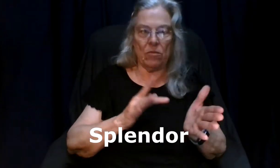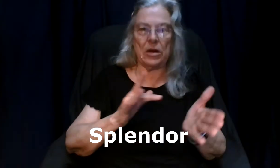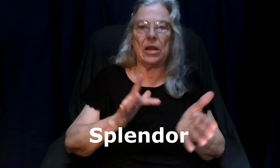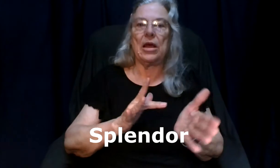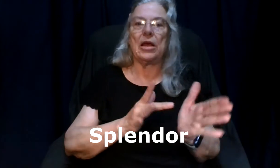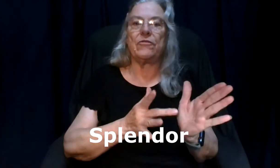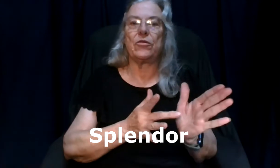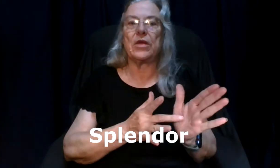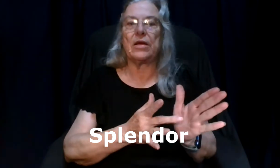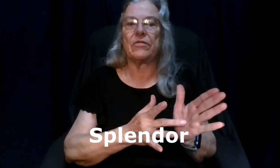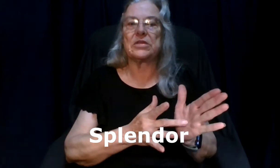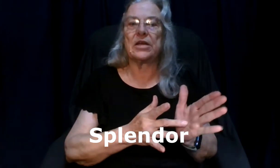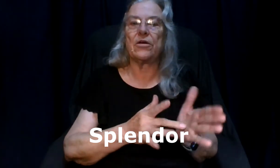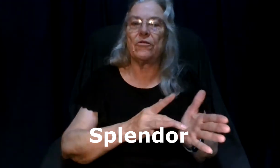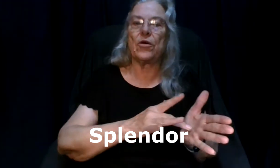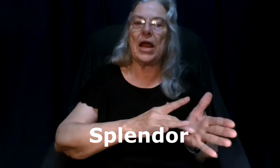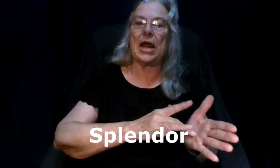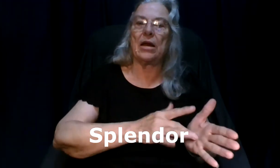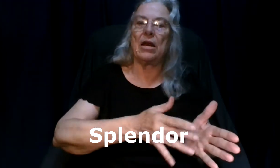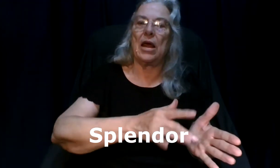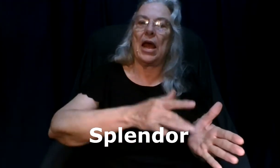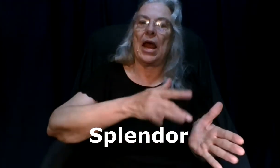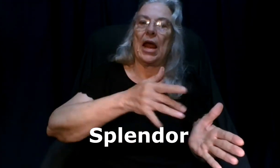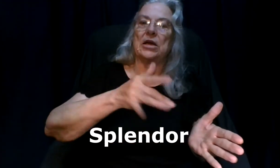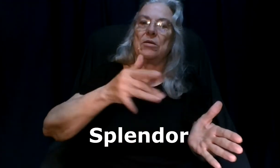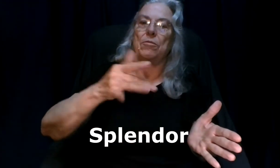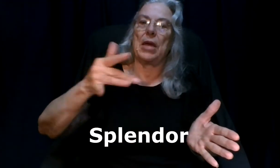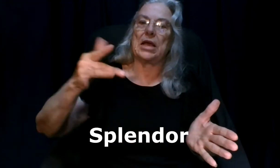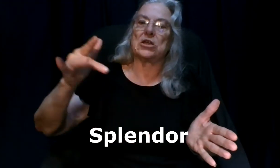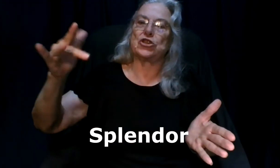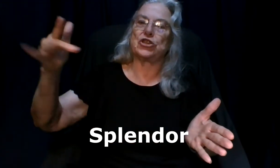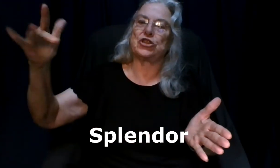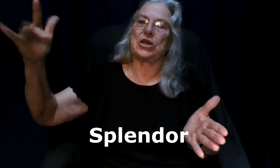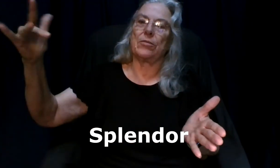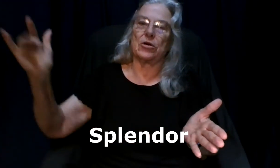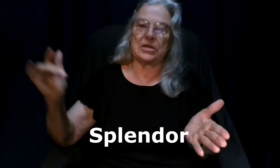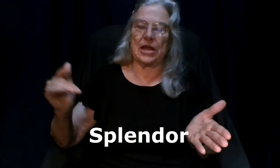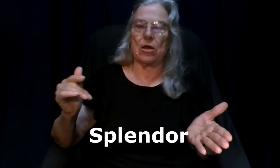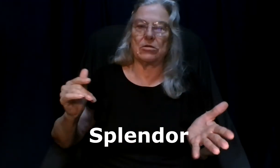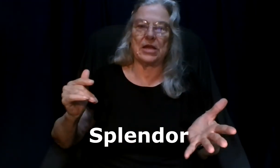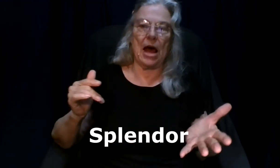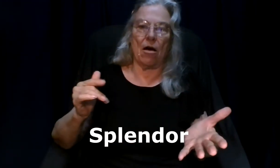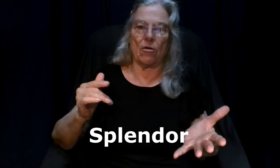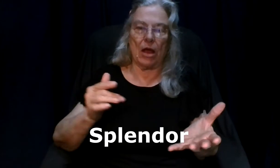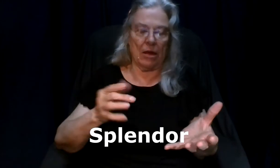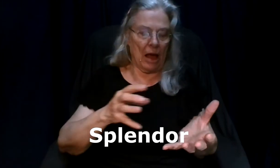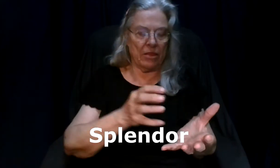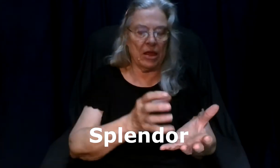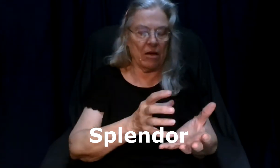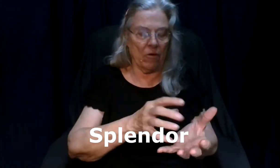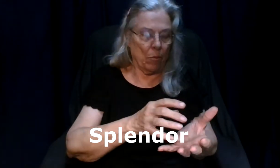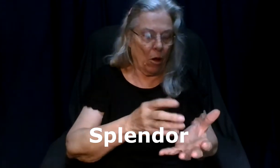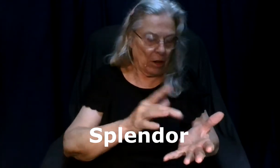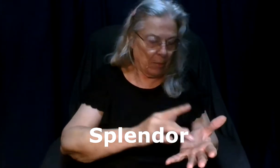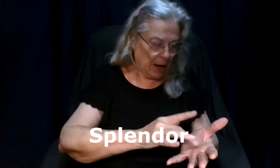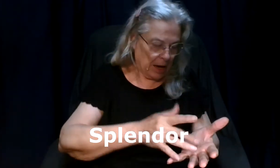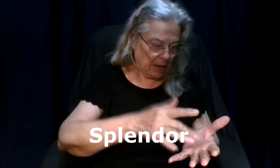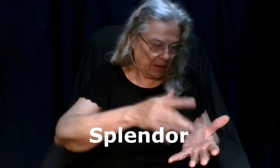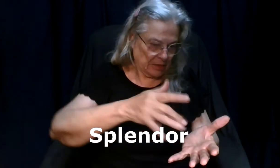if you think of the center of your hand and and make it shimmer as it goes out I think of a ball in my hand and it's like